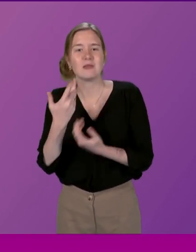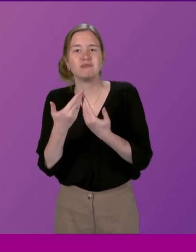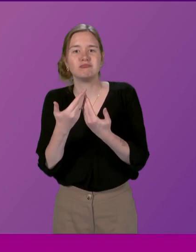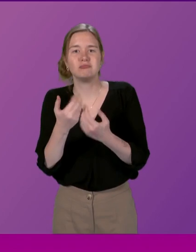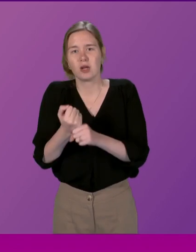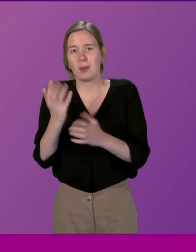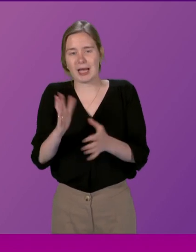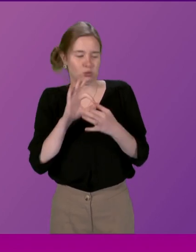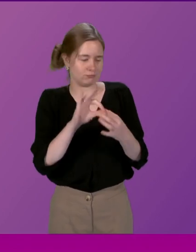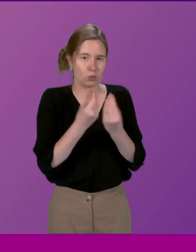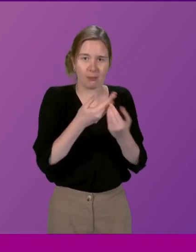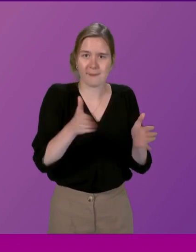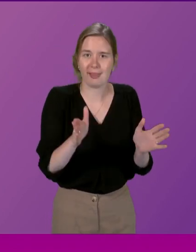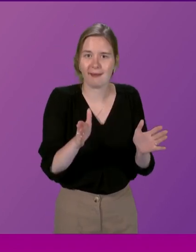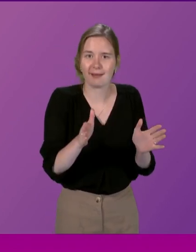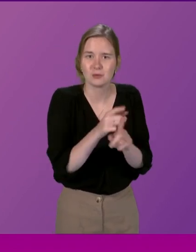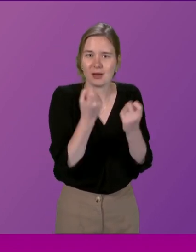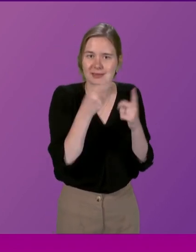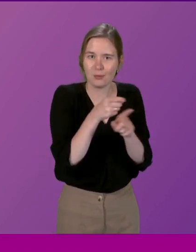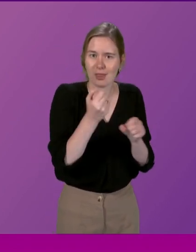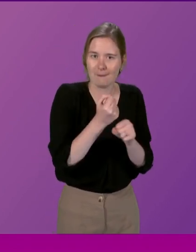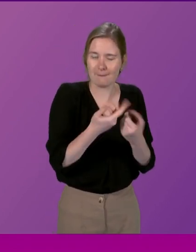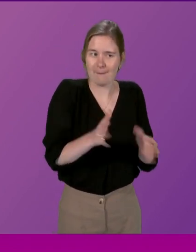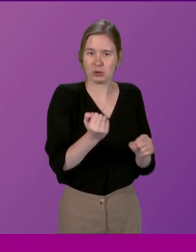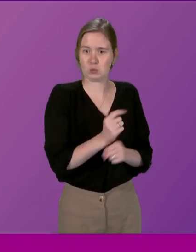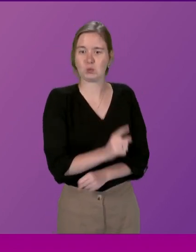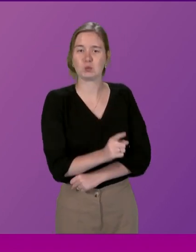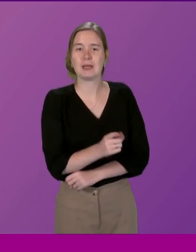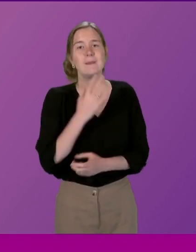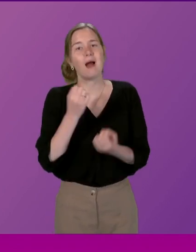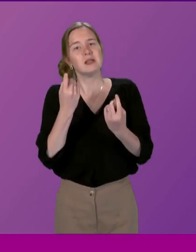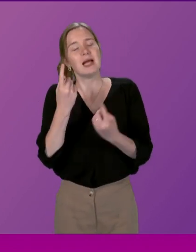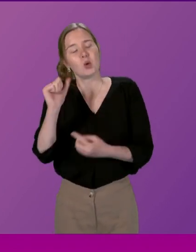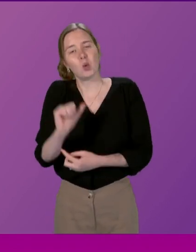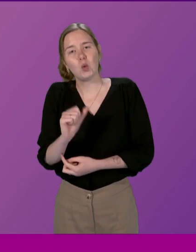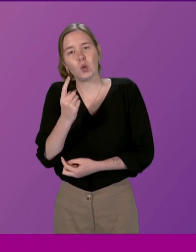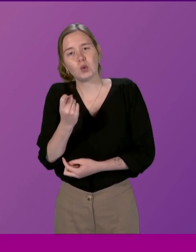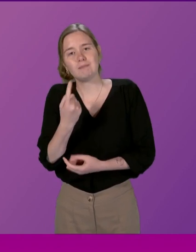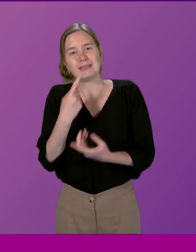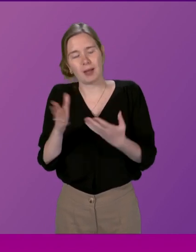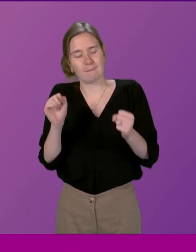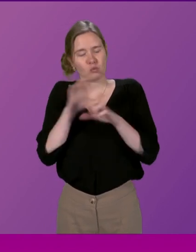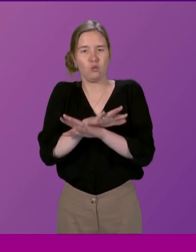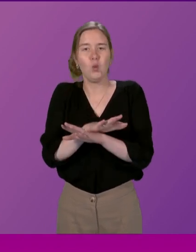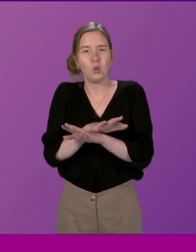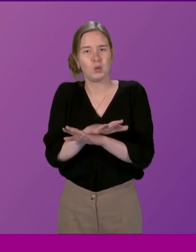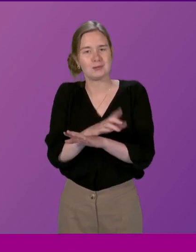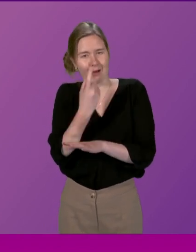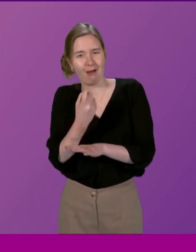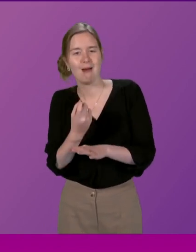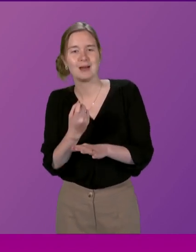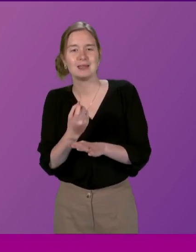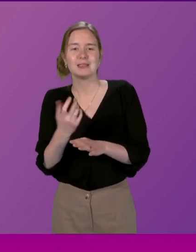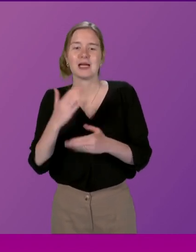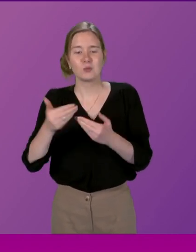with the public and to understand what the public are going on. But I do understand that there could be some form of confusion, and maybe it's something as we